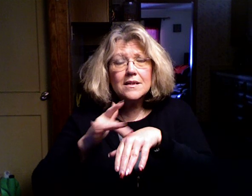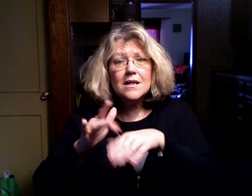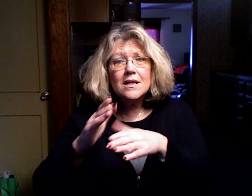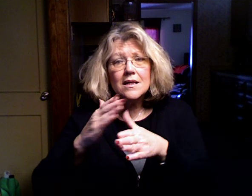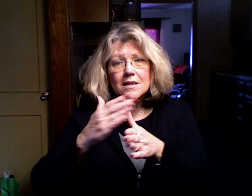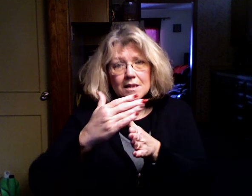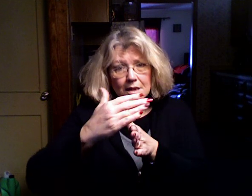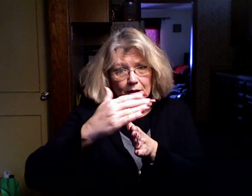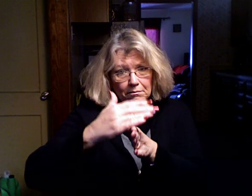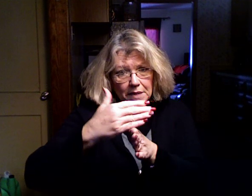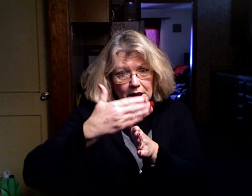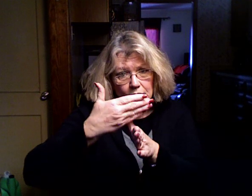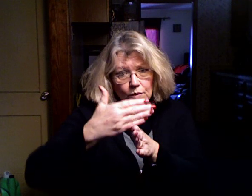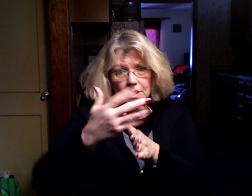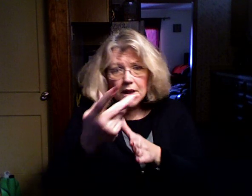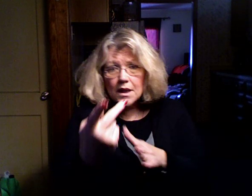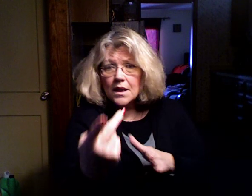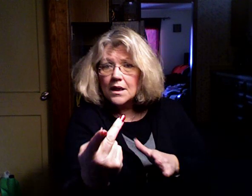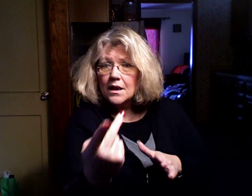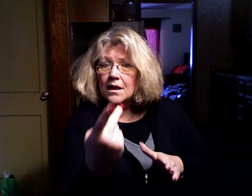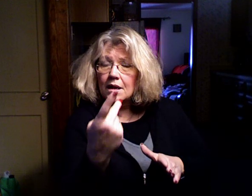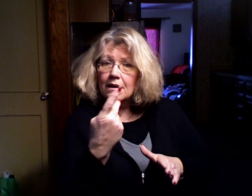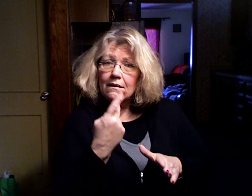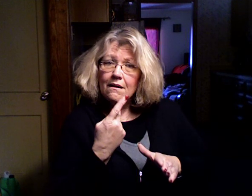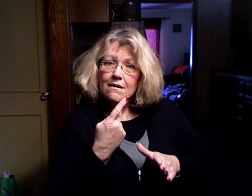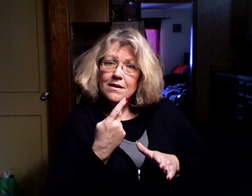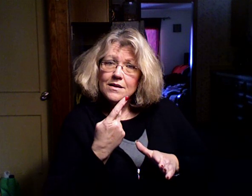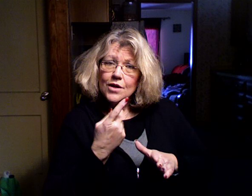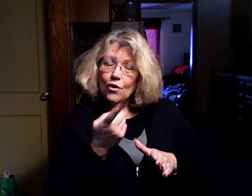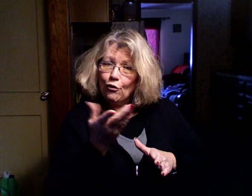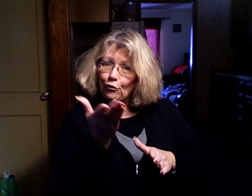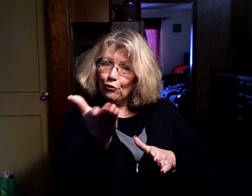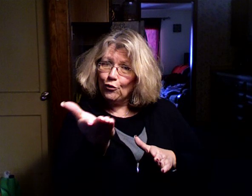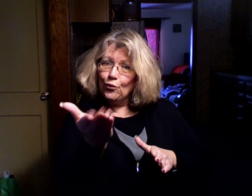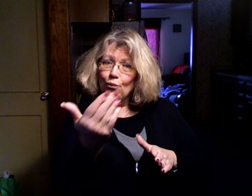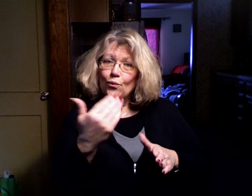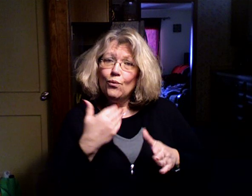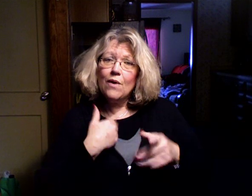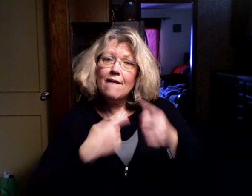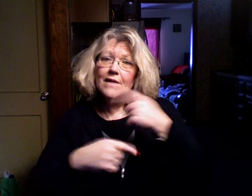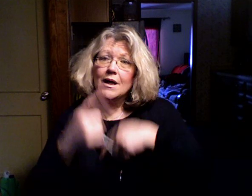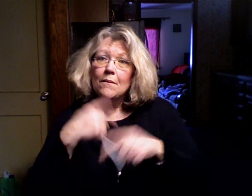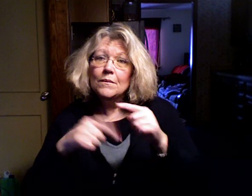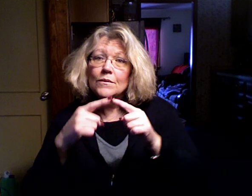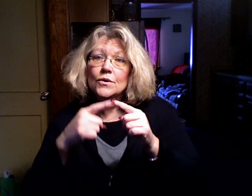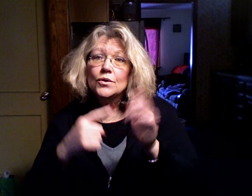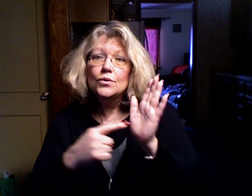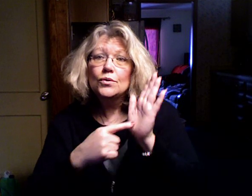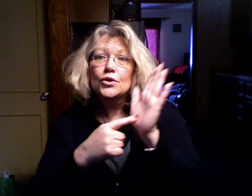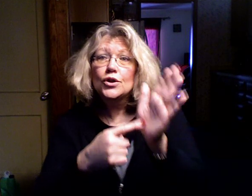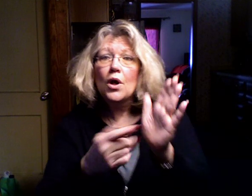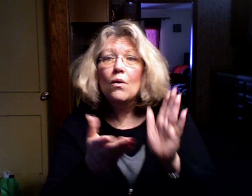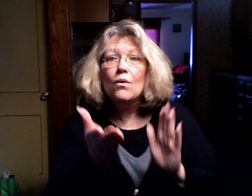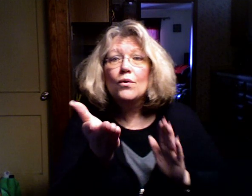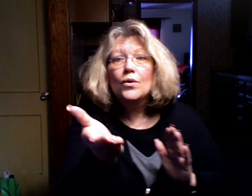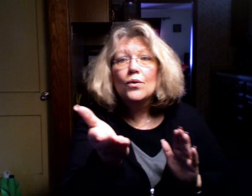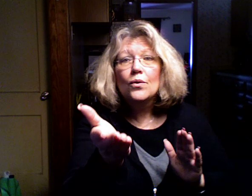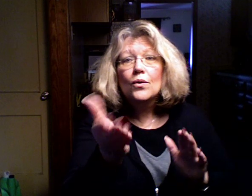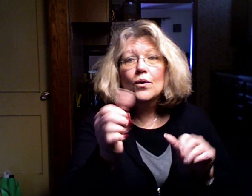between us You have come to show you,